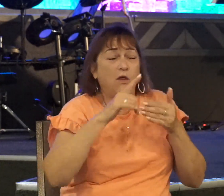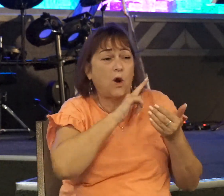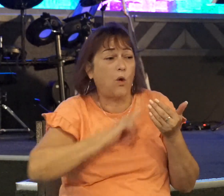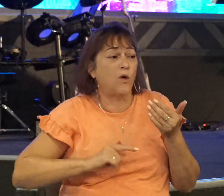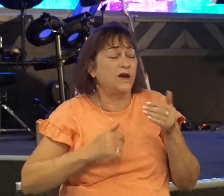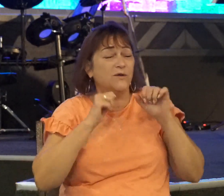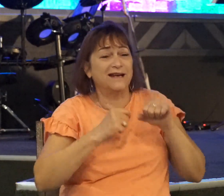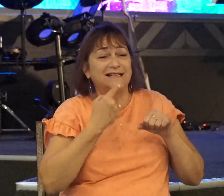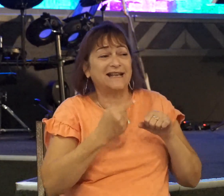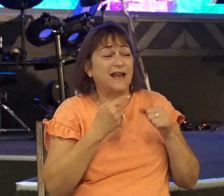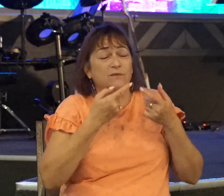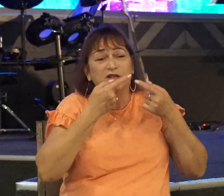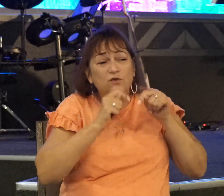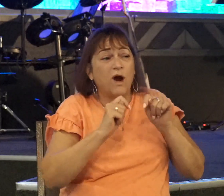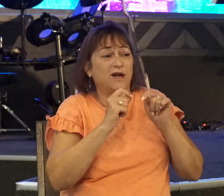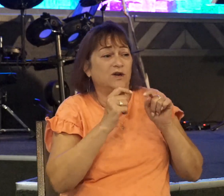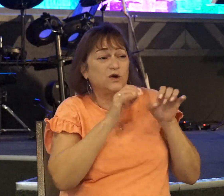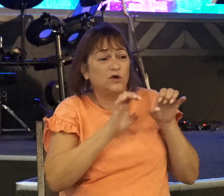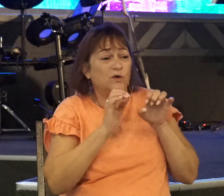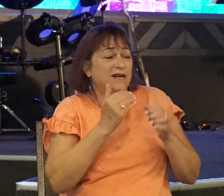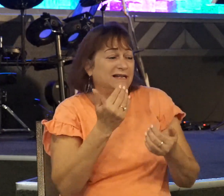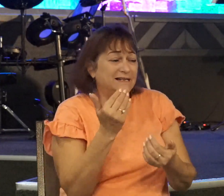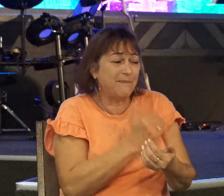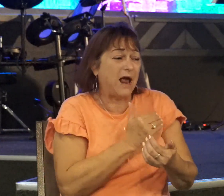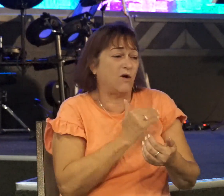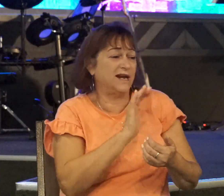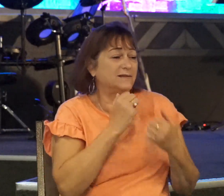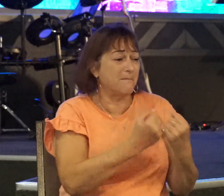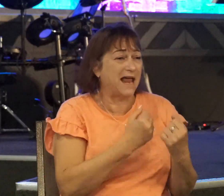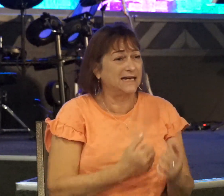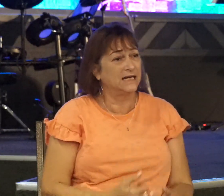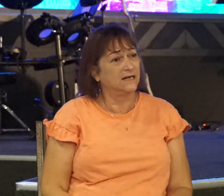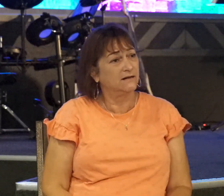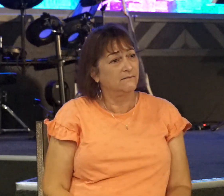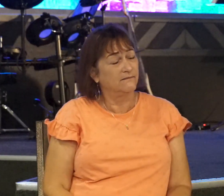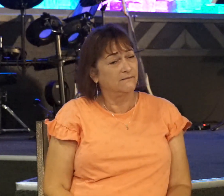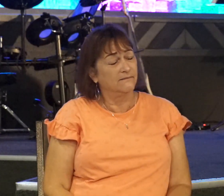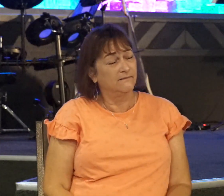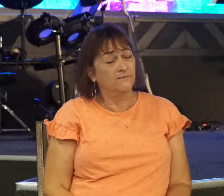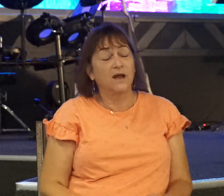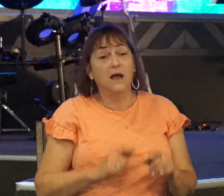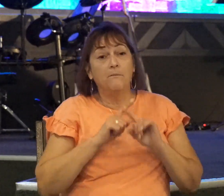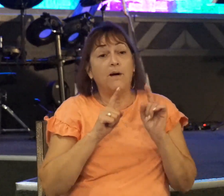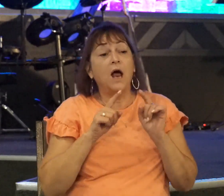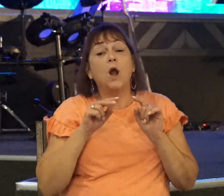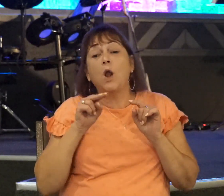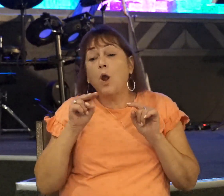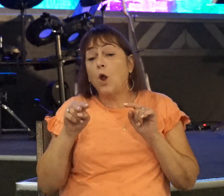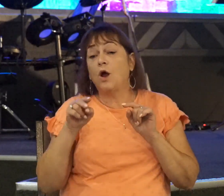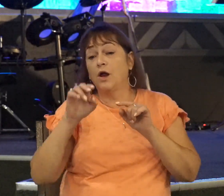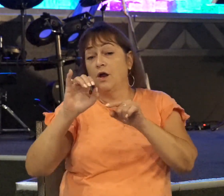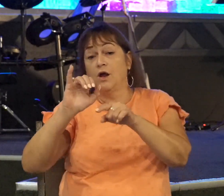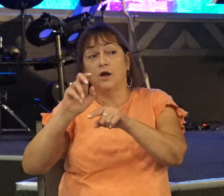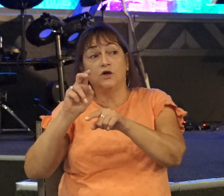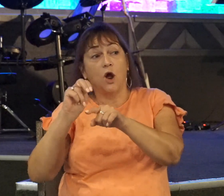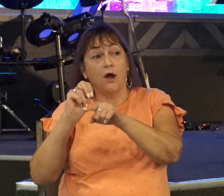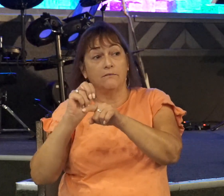was trying to do this in his own power and might. But look at Jonathan here. Nothing